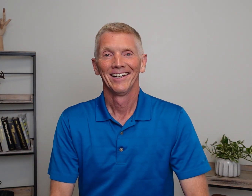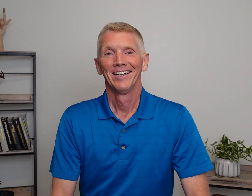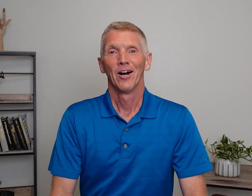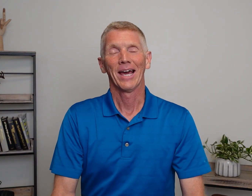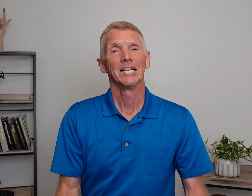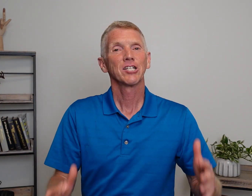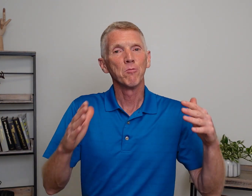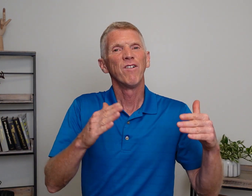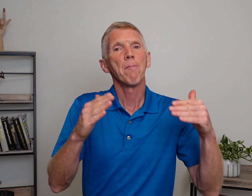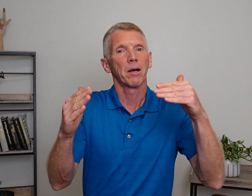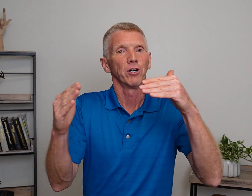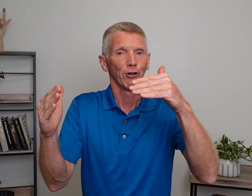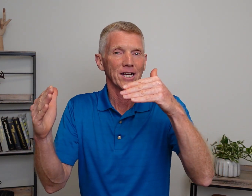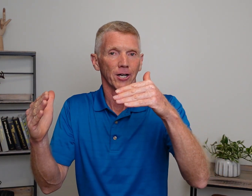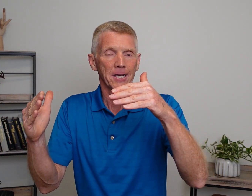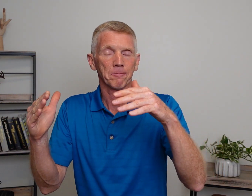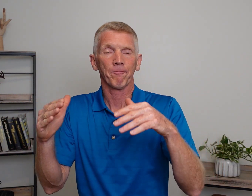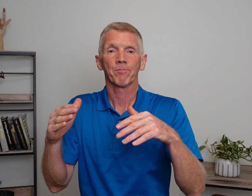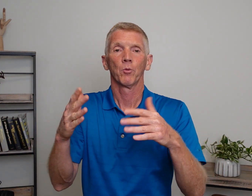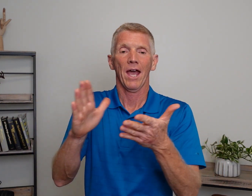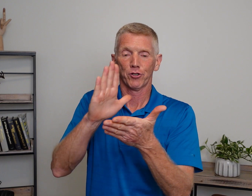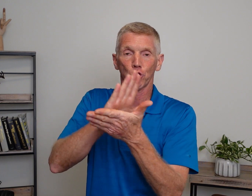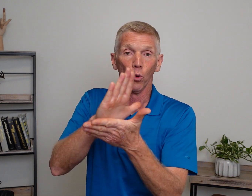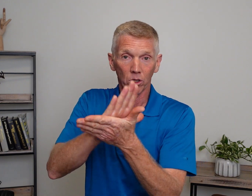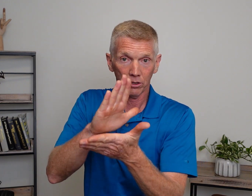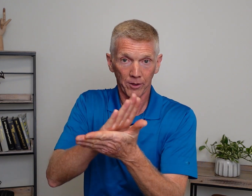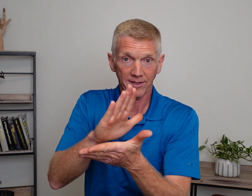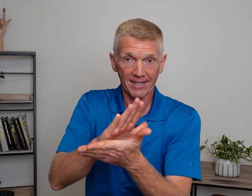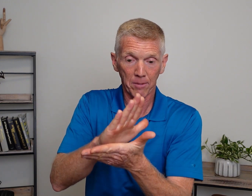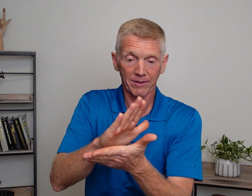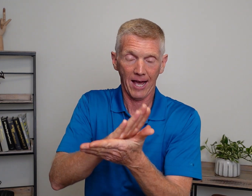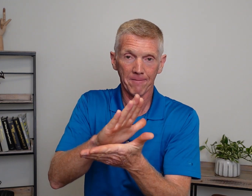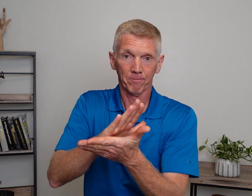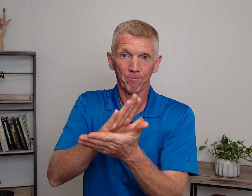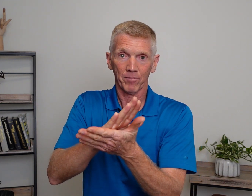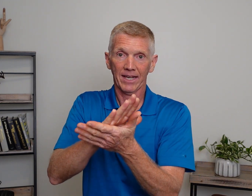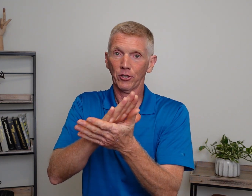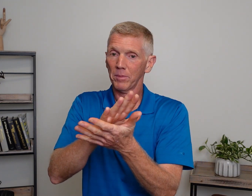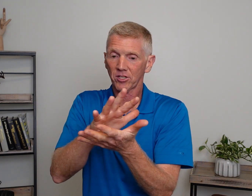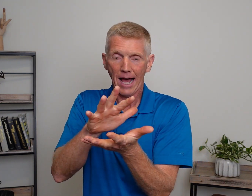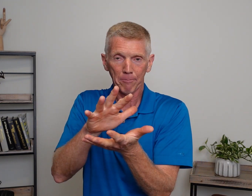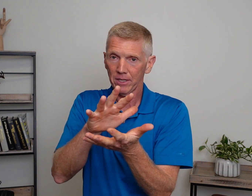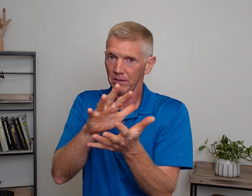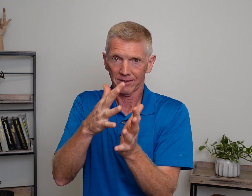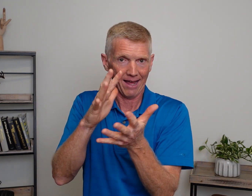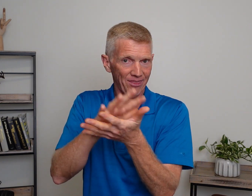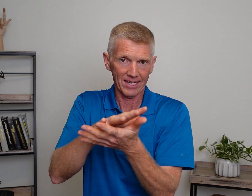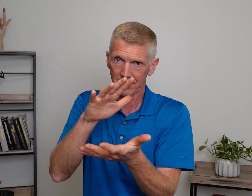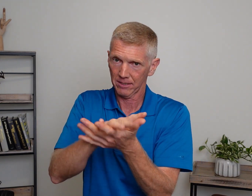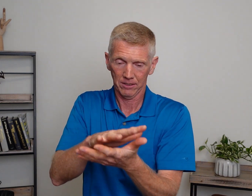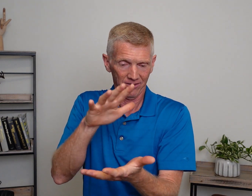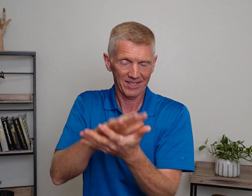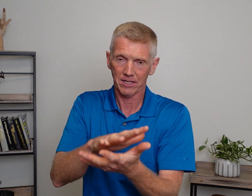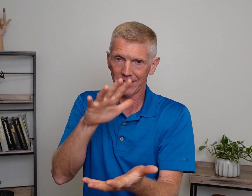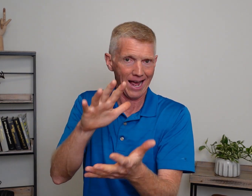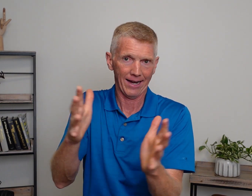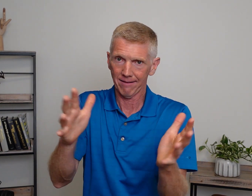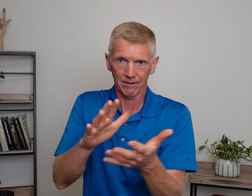Okay? Let's move up a couple of grades. All right? We have school. We already talked about that. Again, don't be sloppy. It's not this. This is not anything.